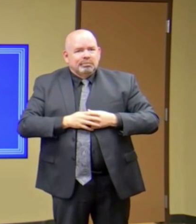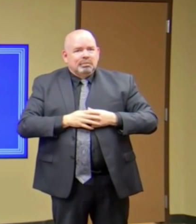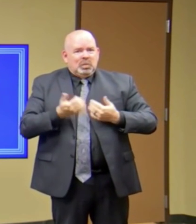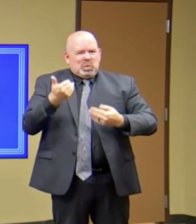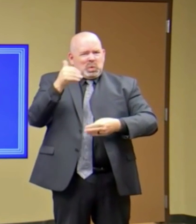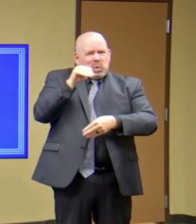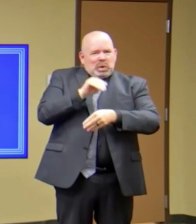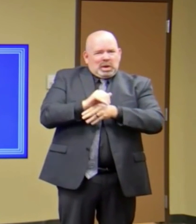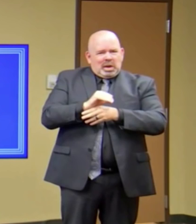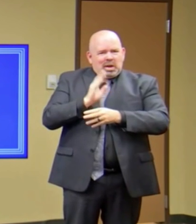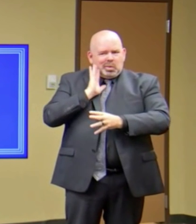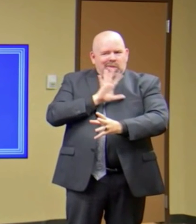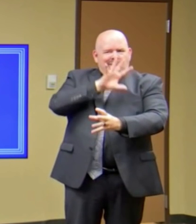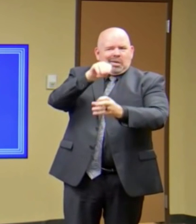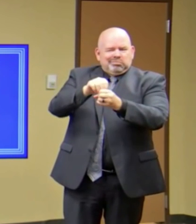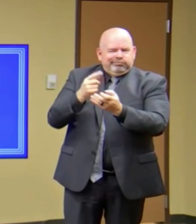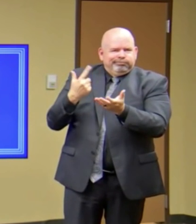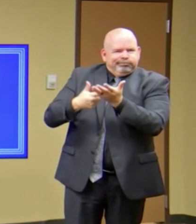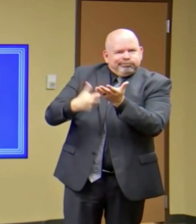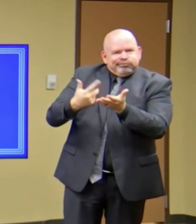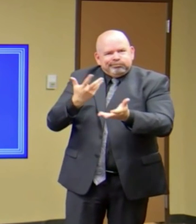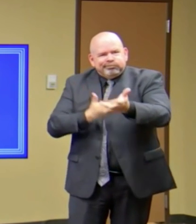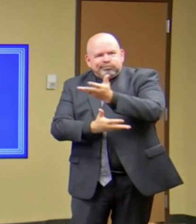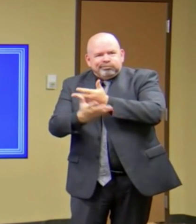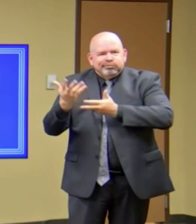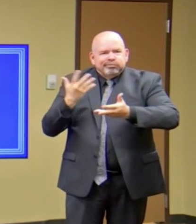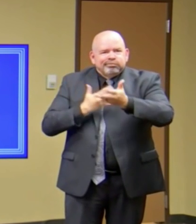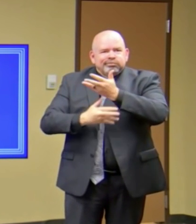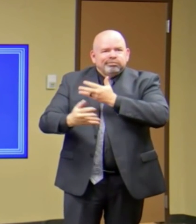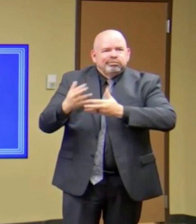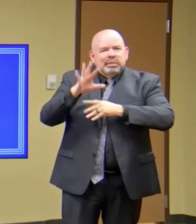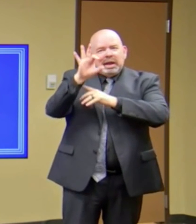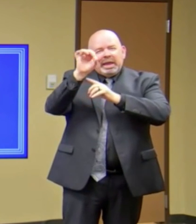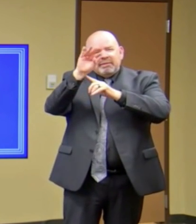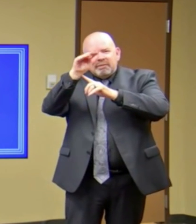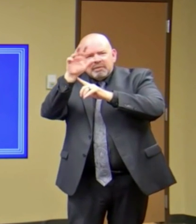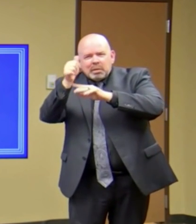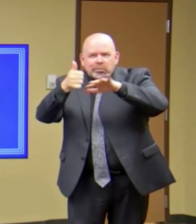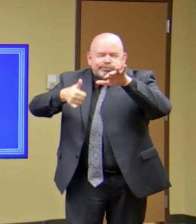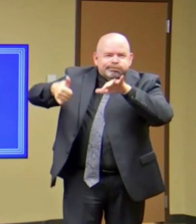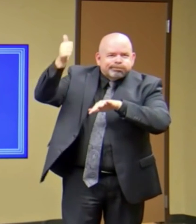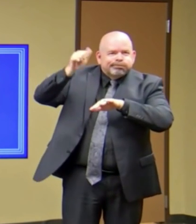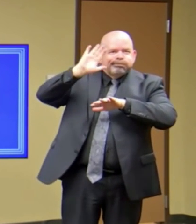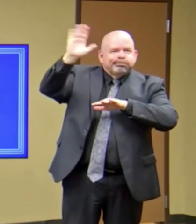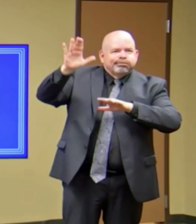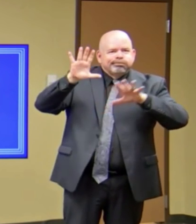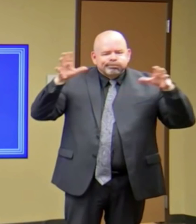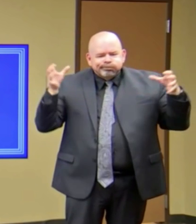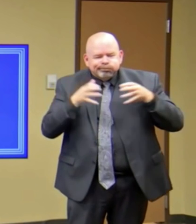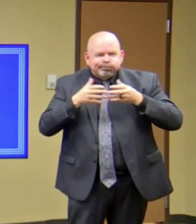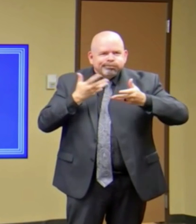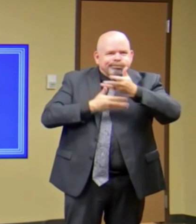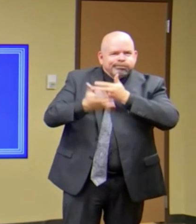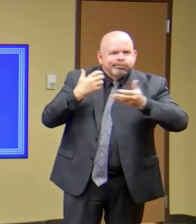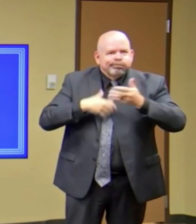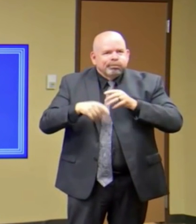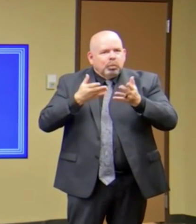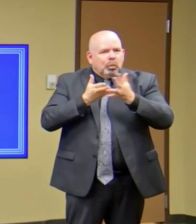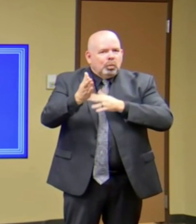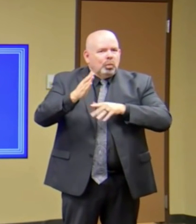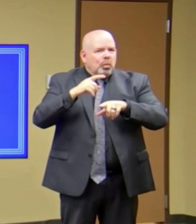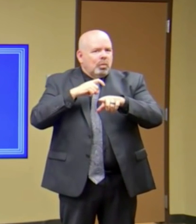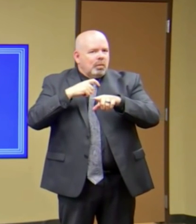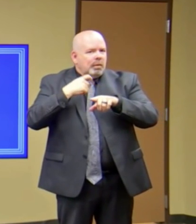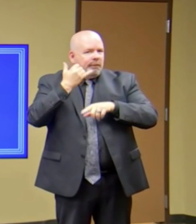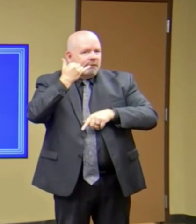tonight, along with the head of FEMA and others, is how we get more nursing homes tested faster. Okay?